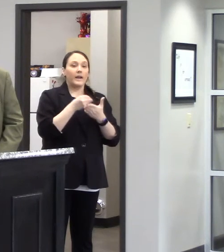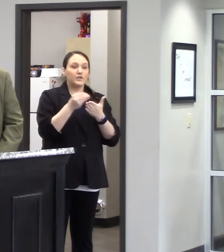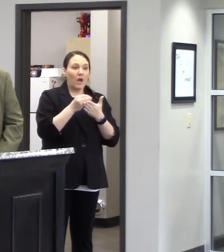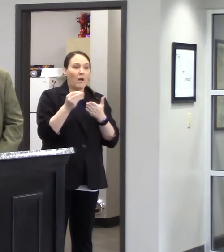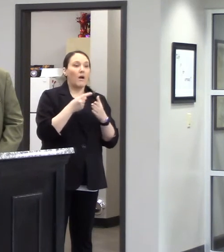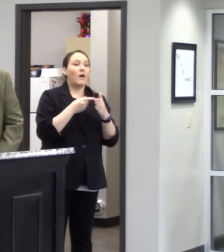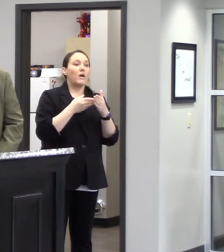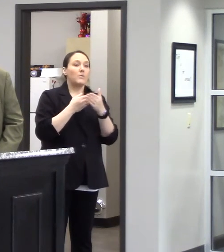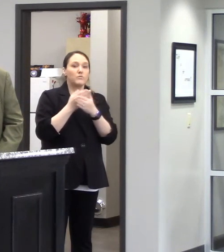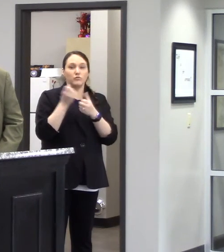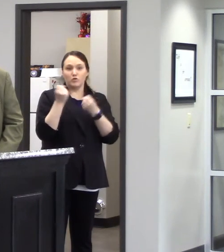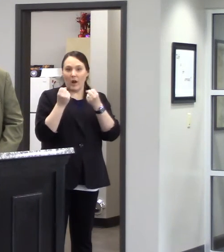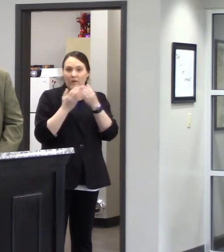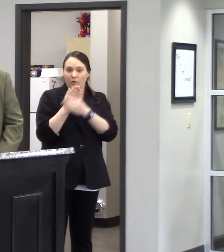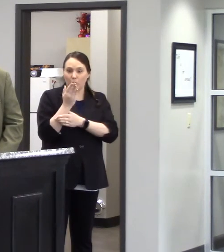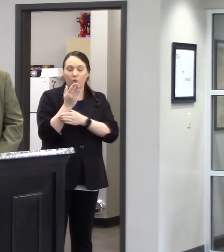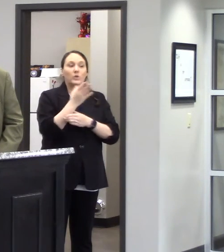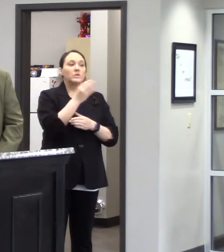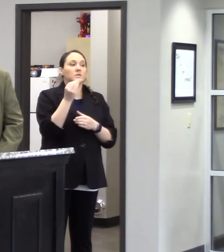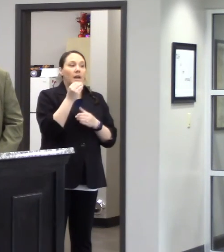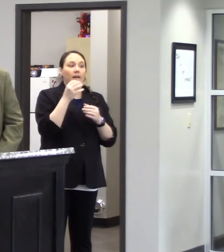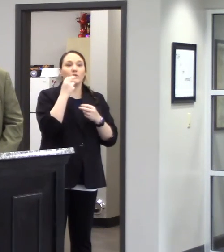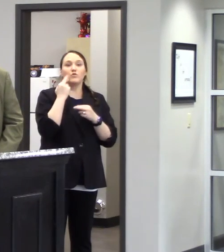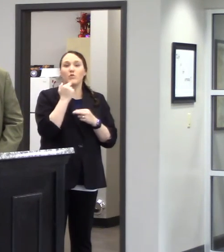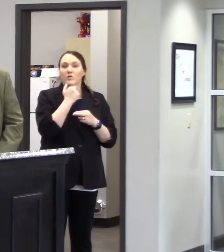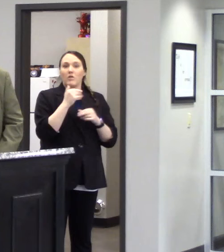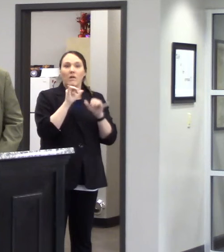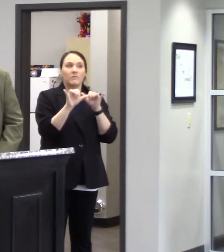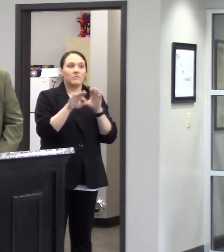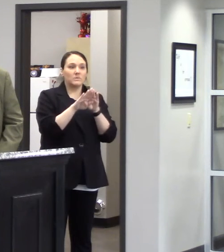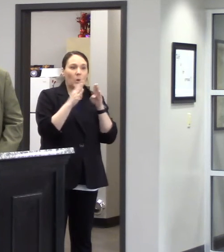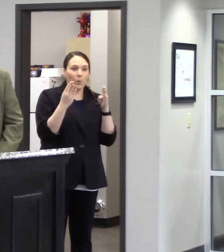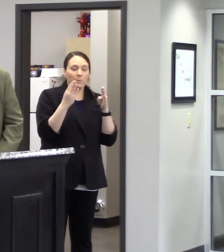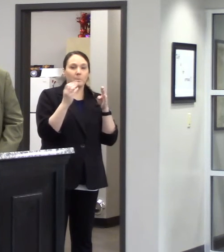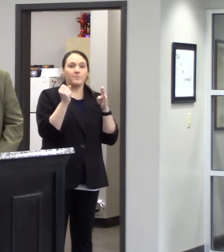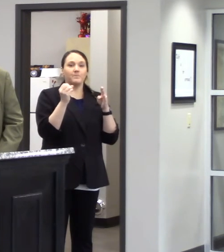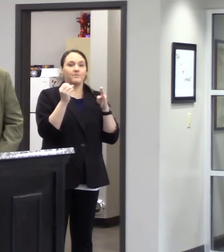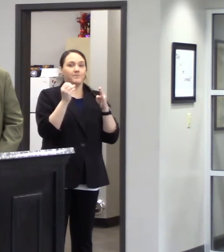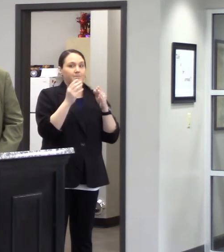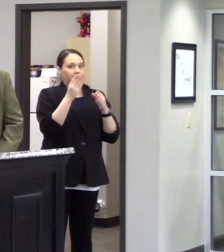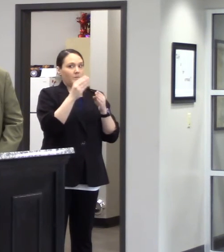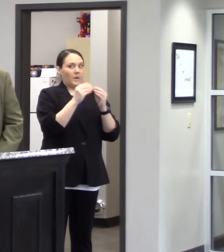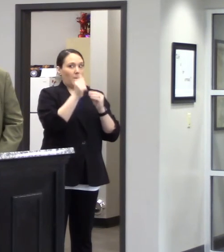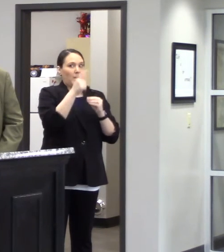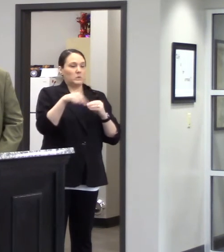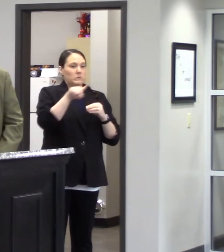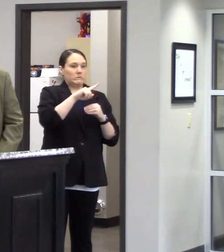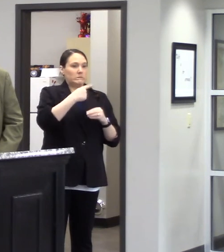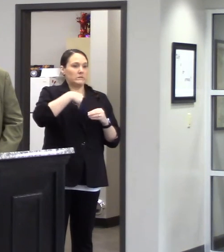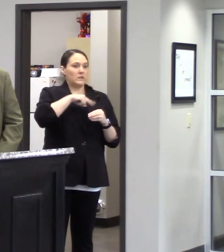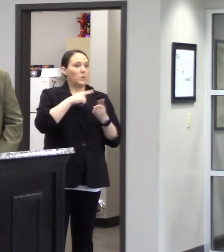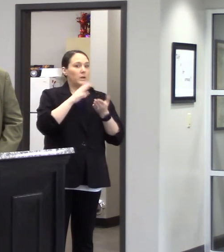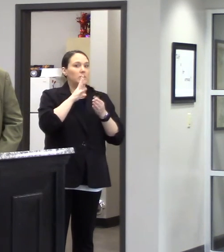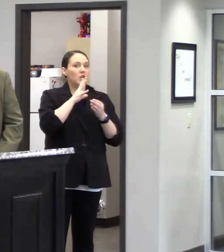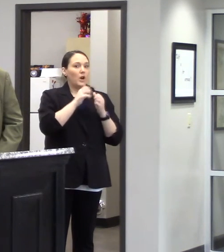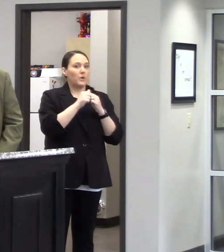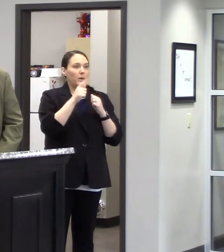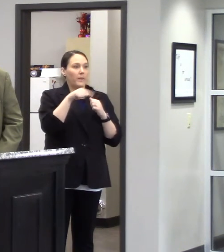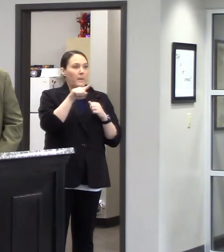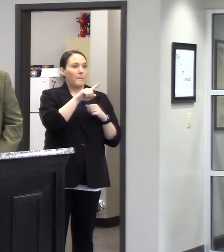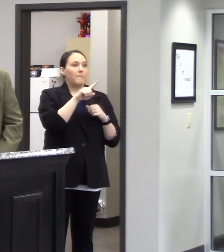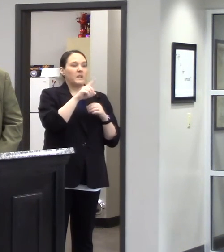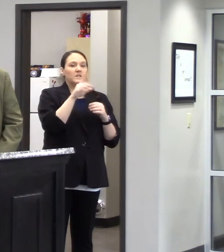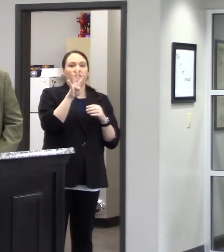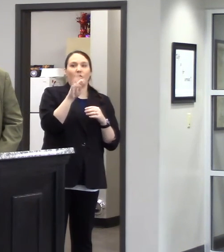the drive-throughs and and help keep our restaurants open and you know they're uh most of them that we talk to is is 40 to 60